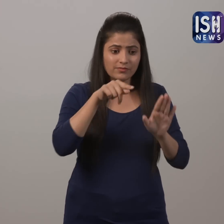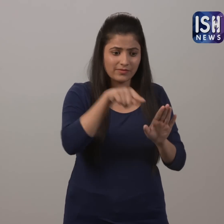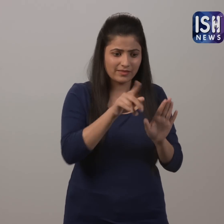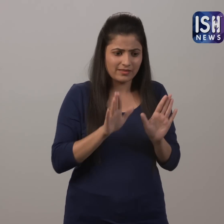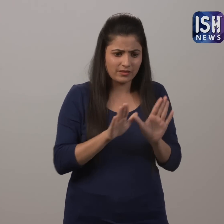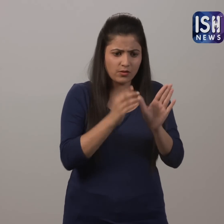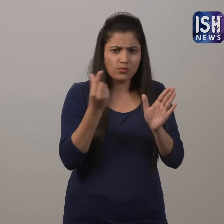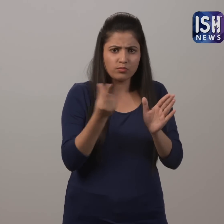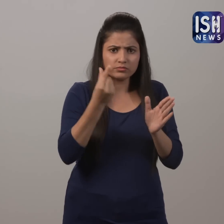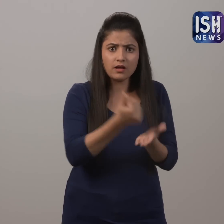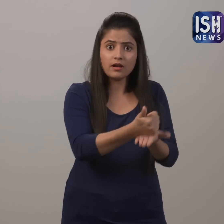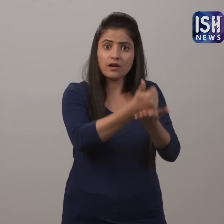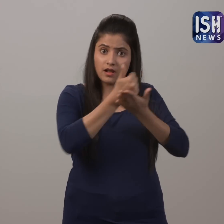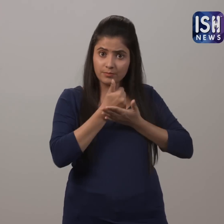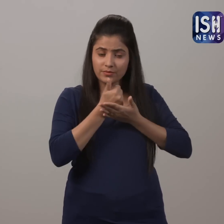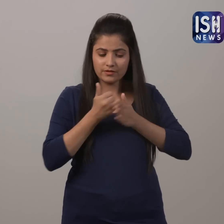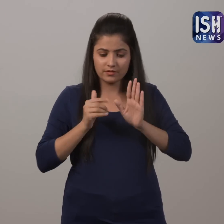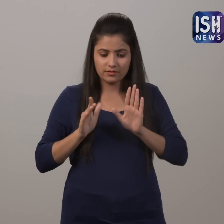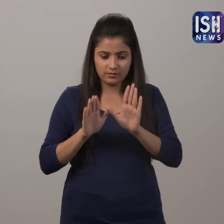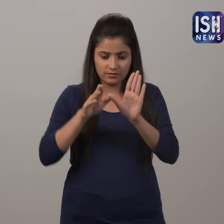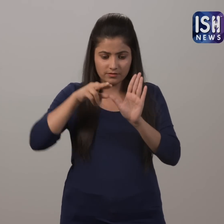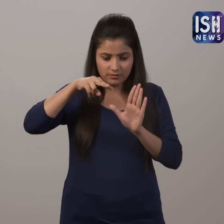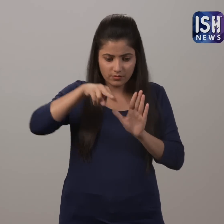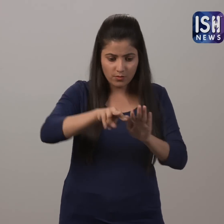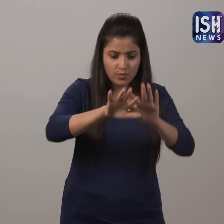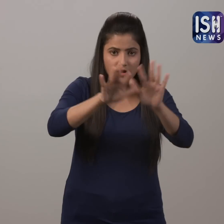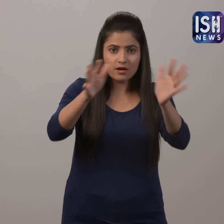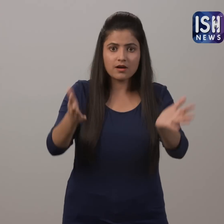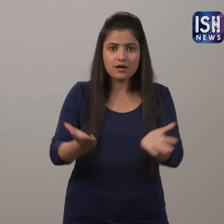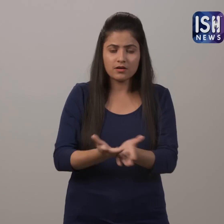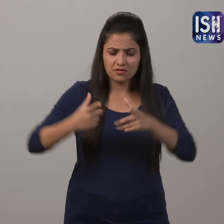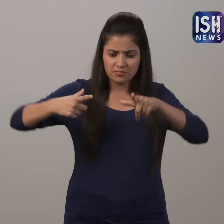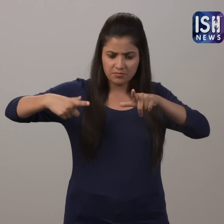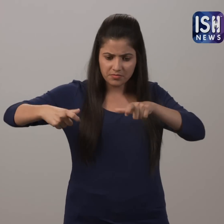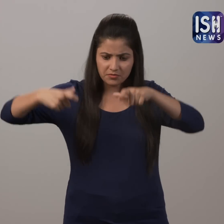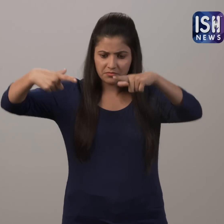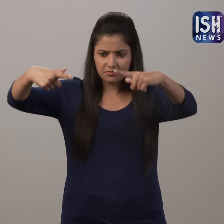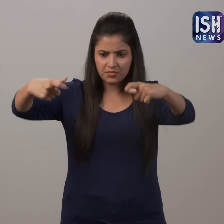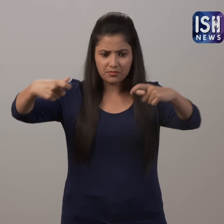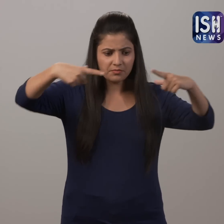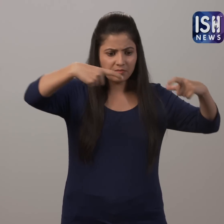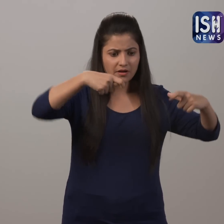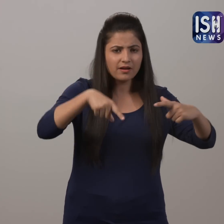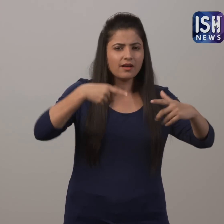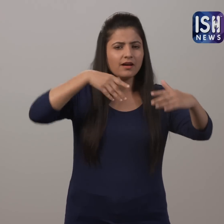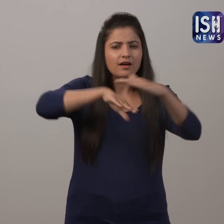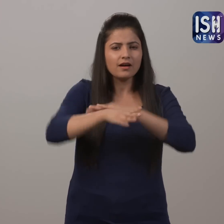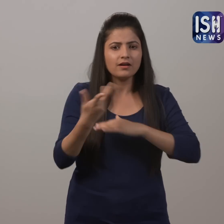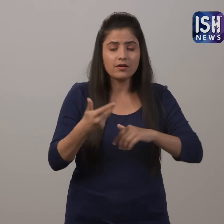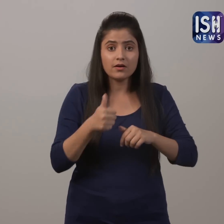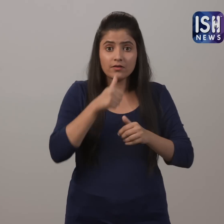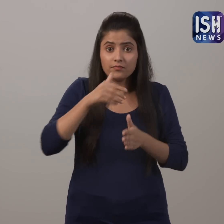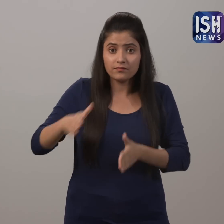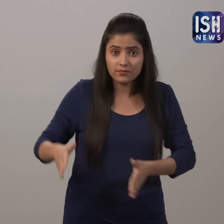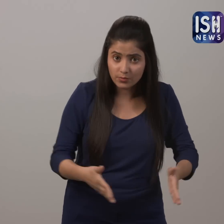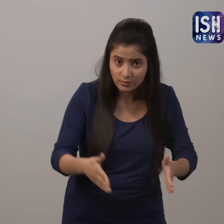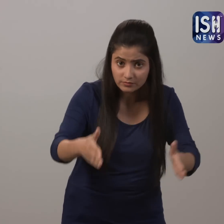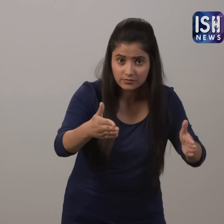It is useful as it helps us to observe Earth from above and take pictures. It can be used to study